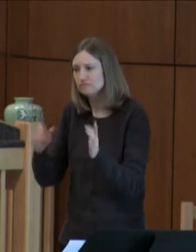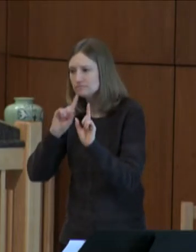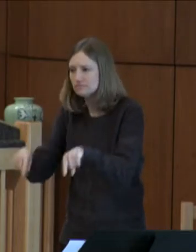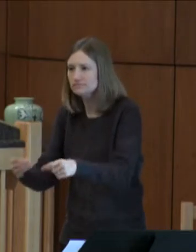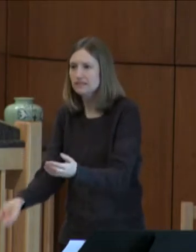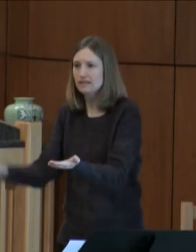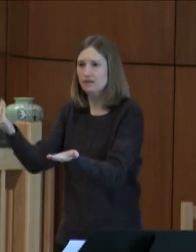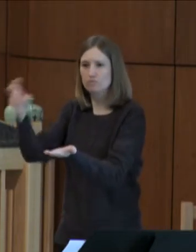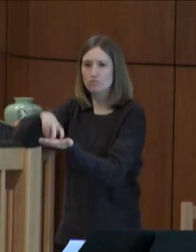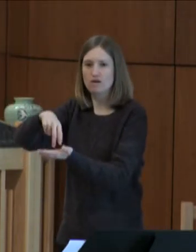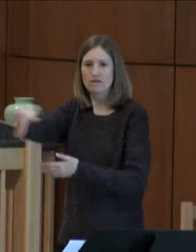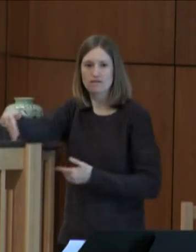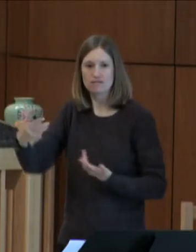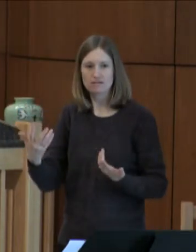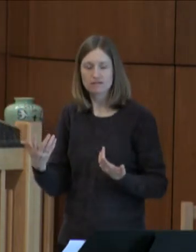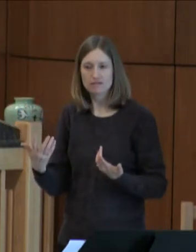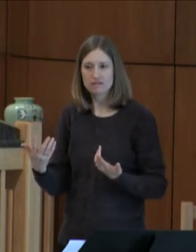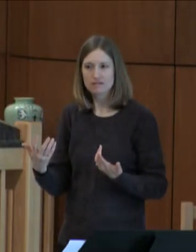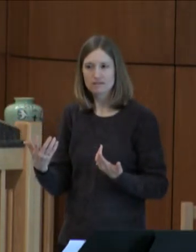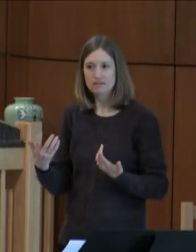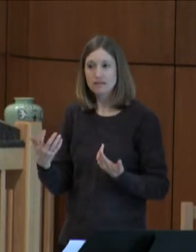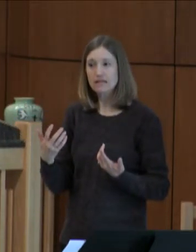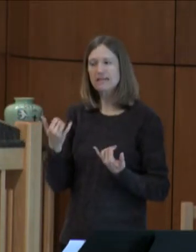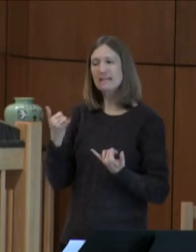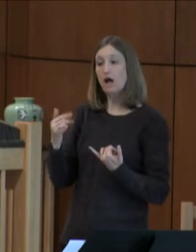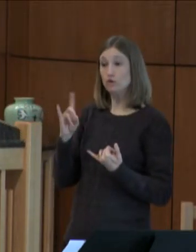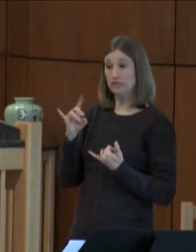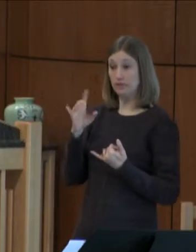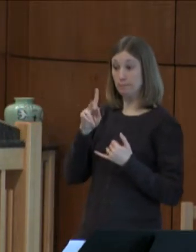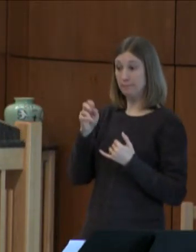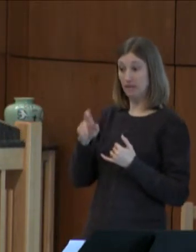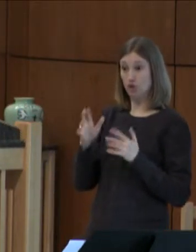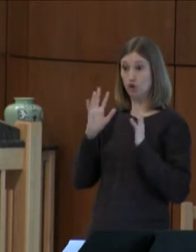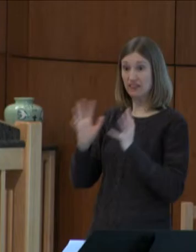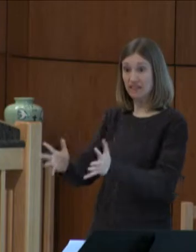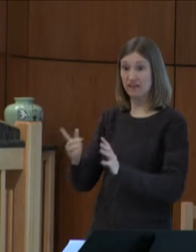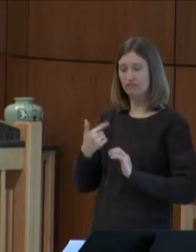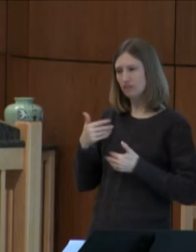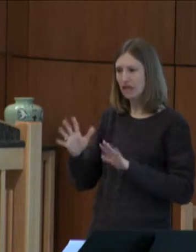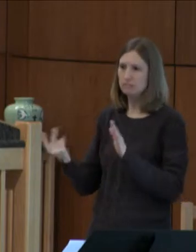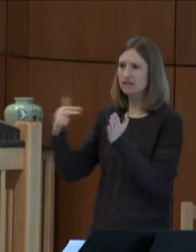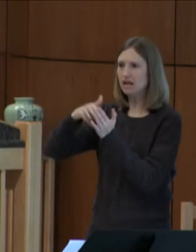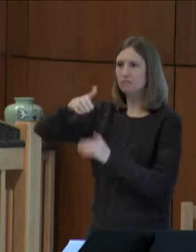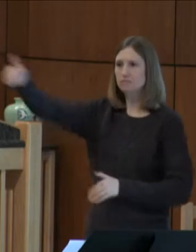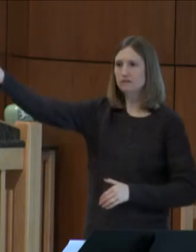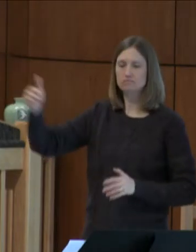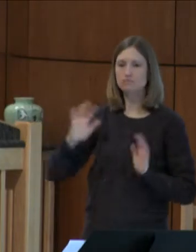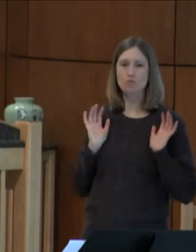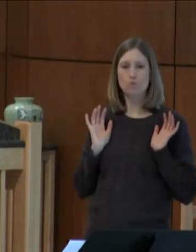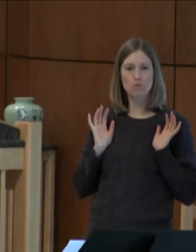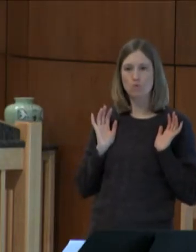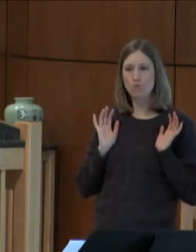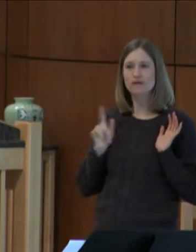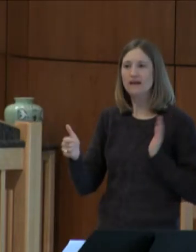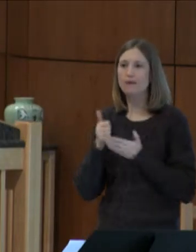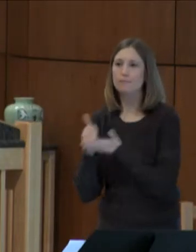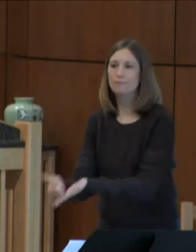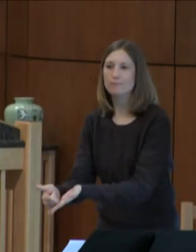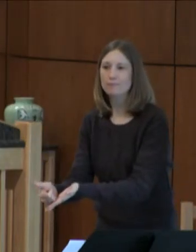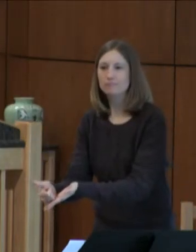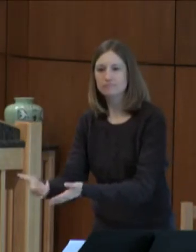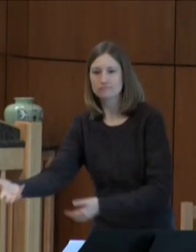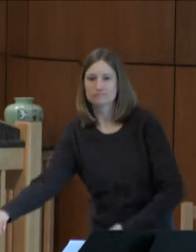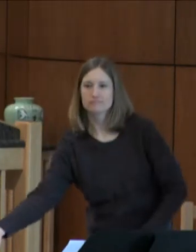to do that on his own. Peter reached out his hand and lifted the man to his feet. And then